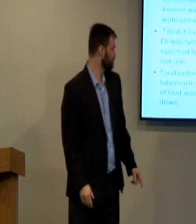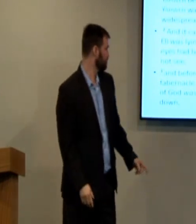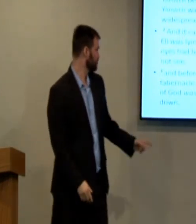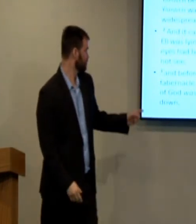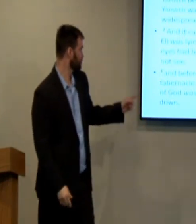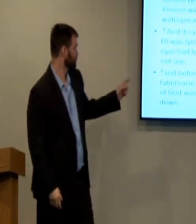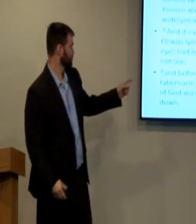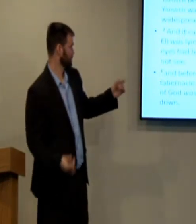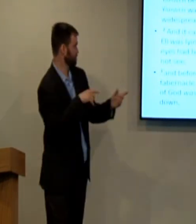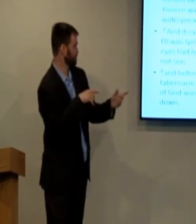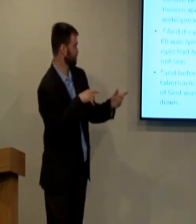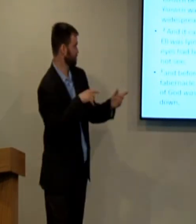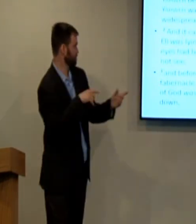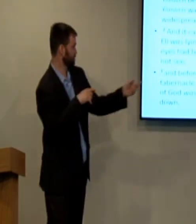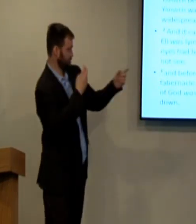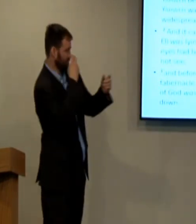different duties that were required.